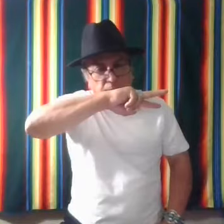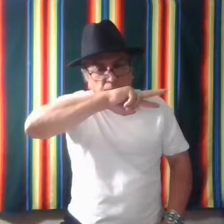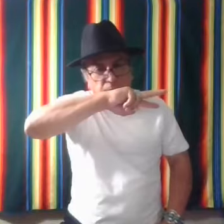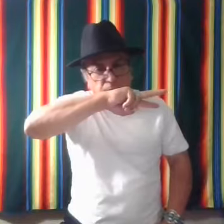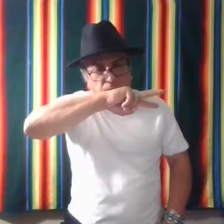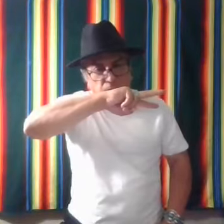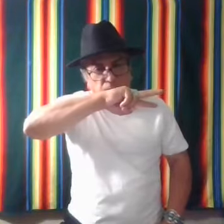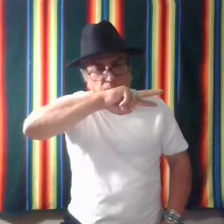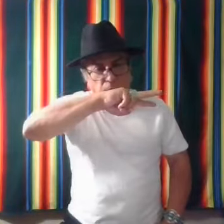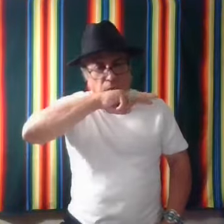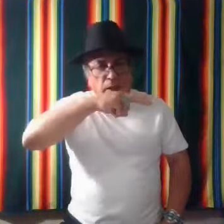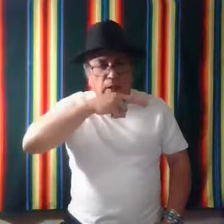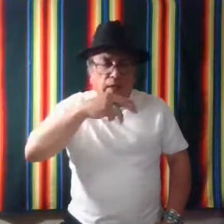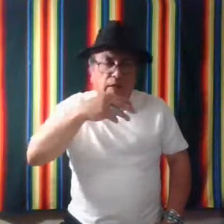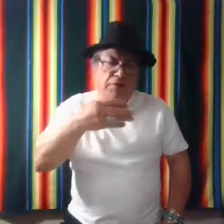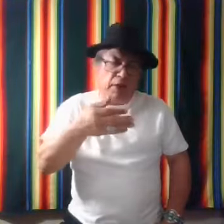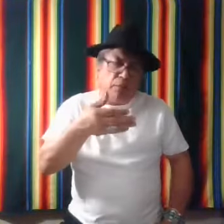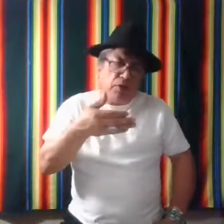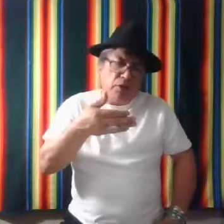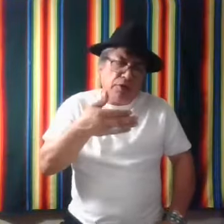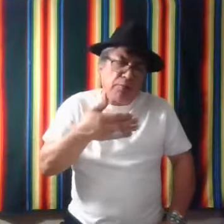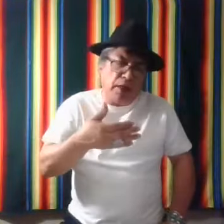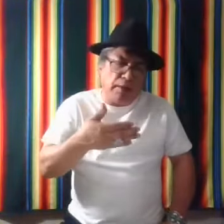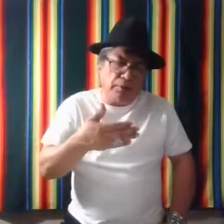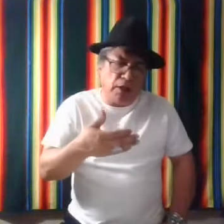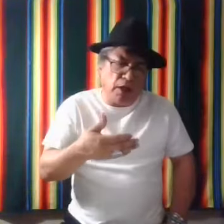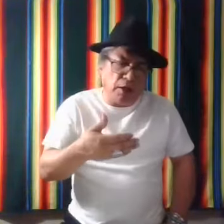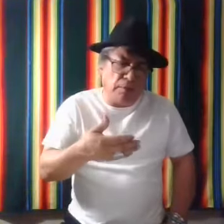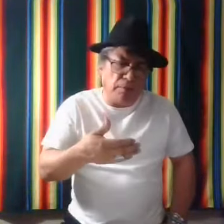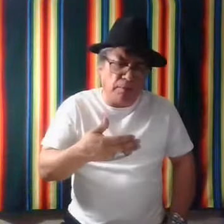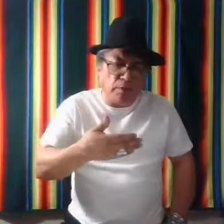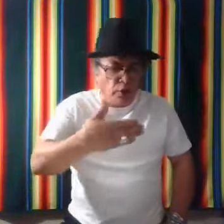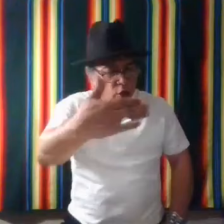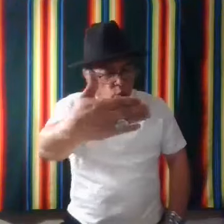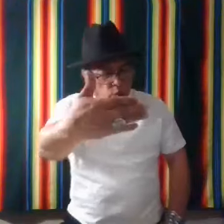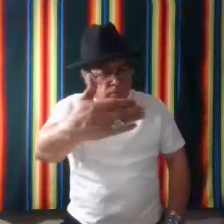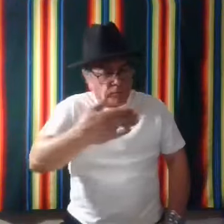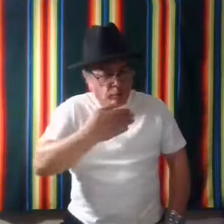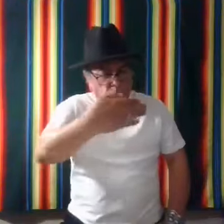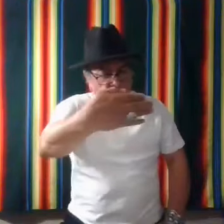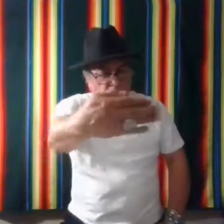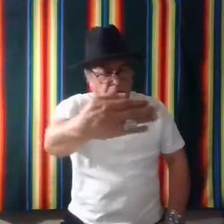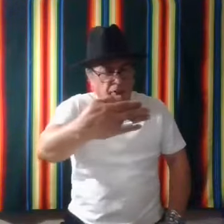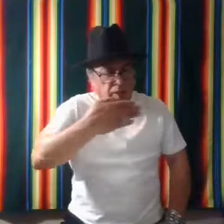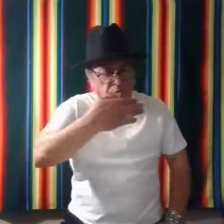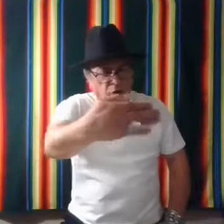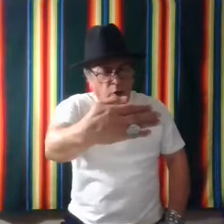and I've seen them use sometimes, um, no, which is, is a sign for no.